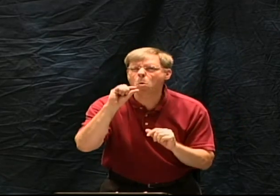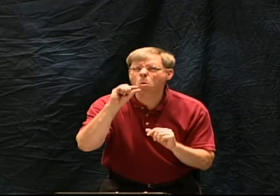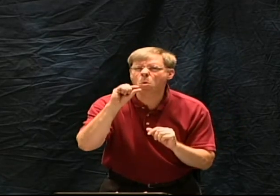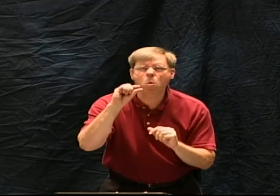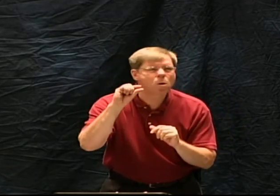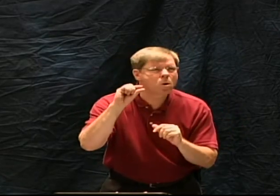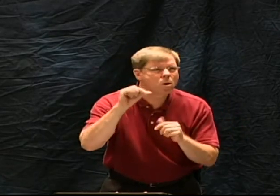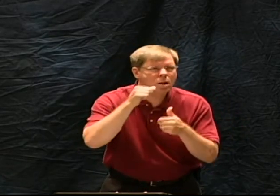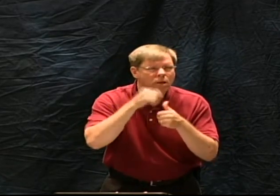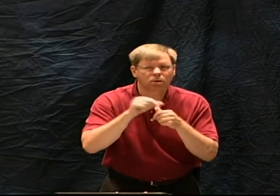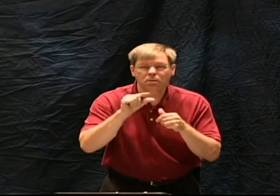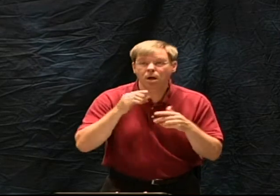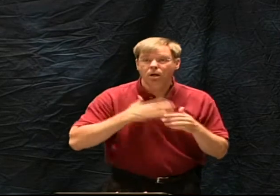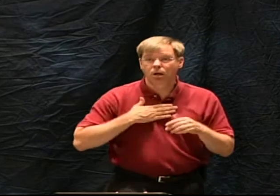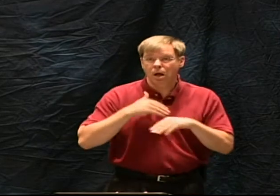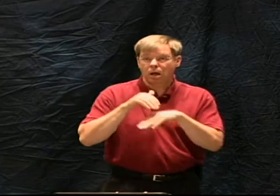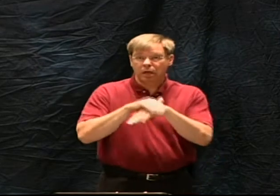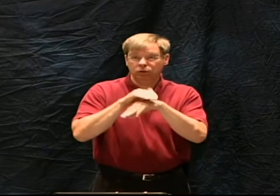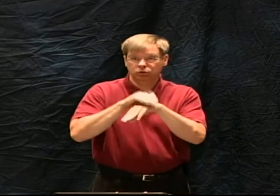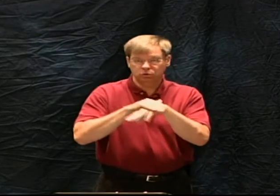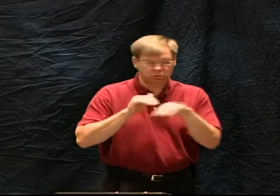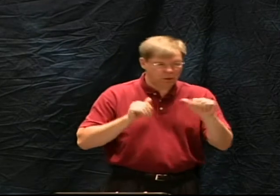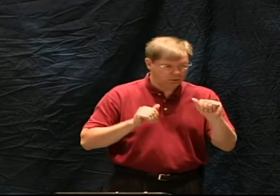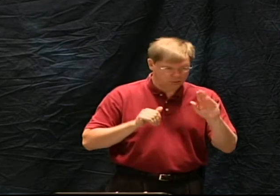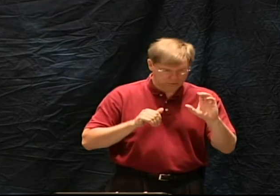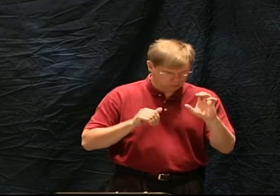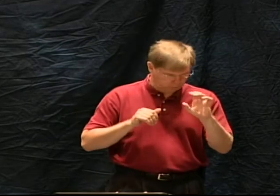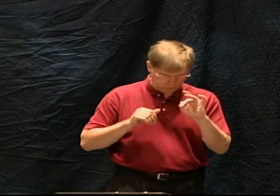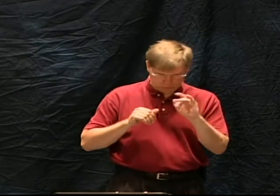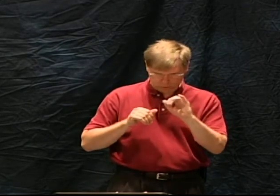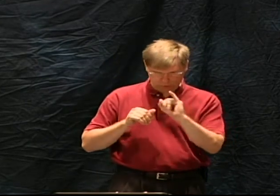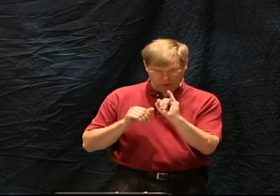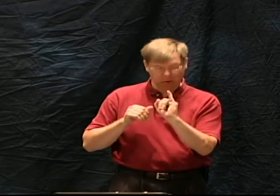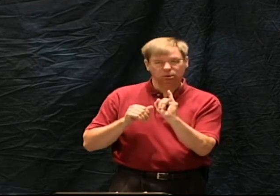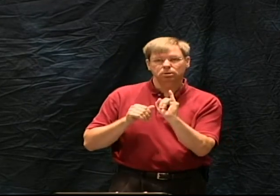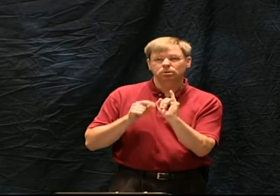Hebrew alphabet let's look at the smallest letter